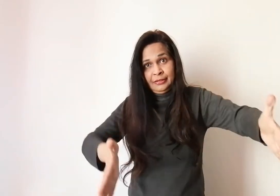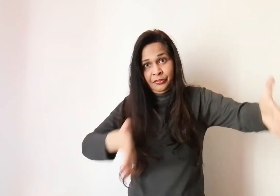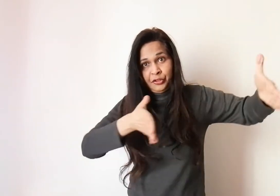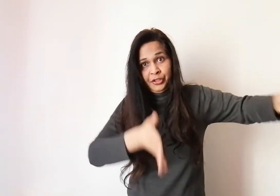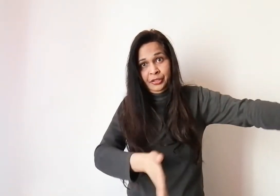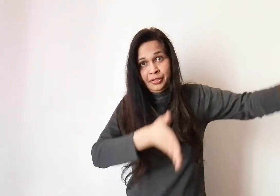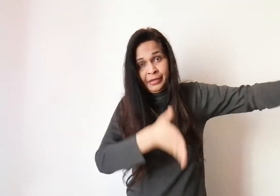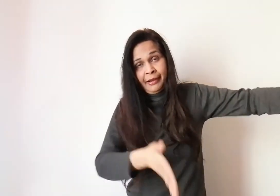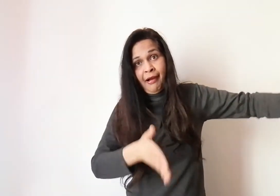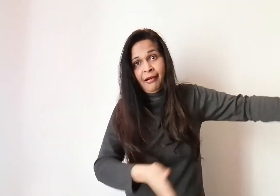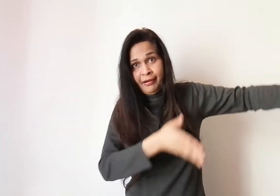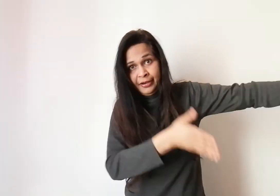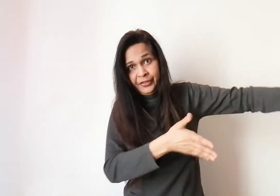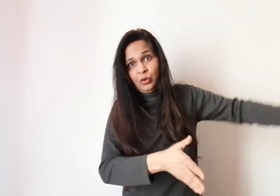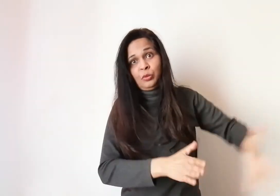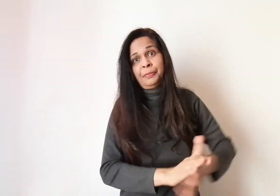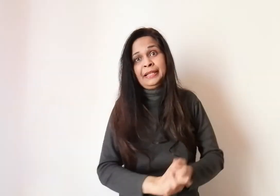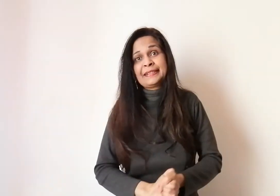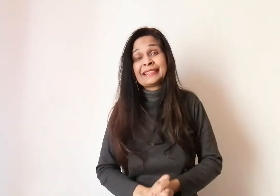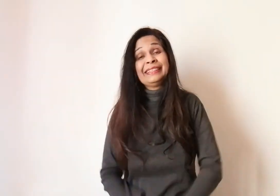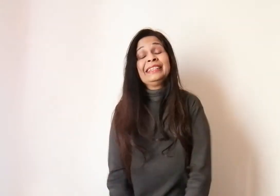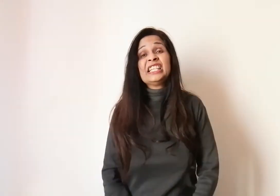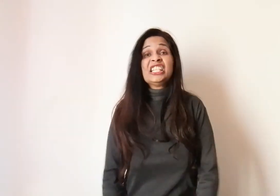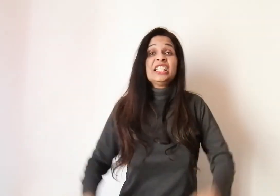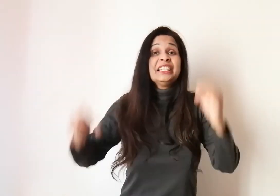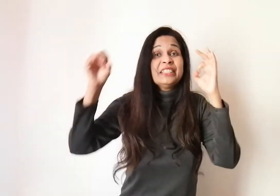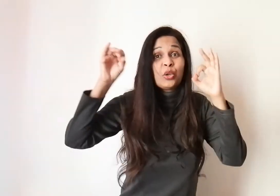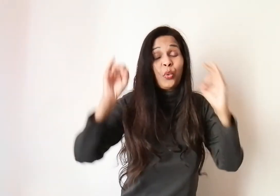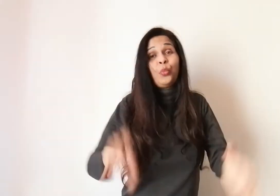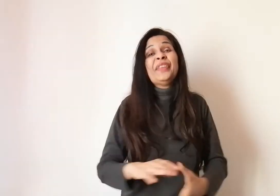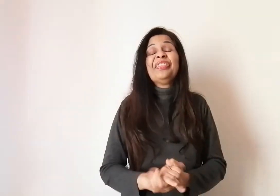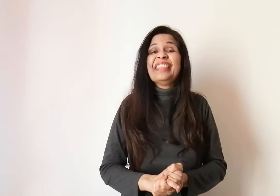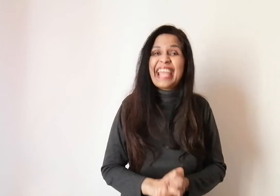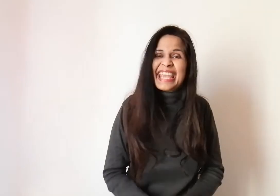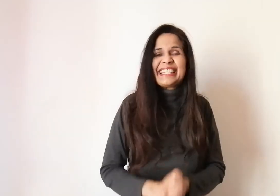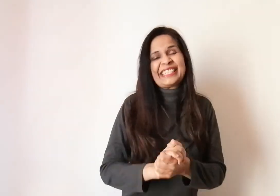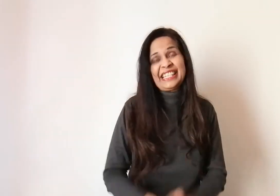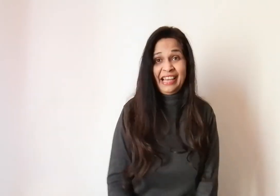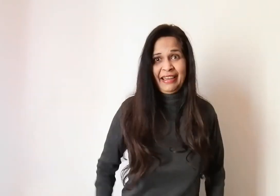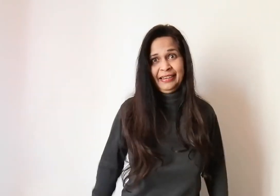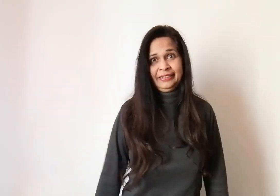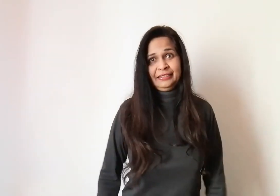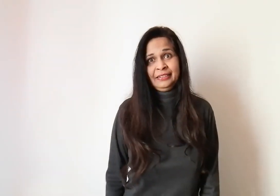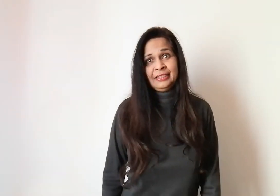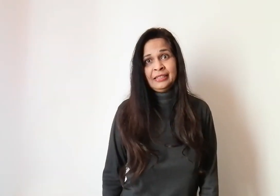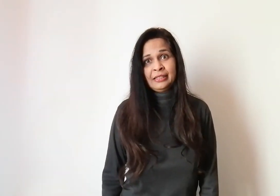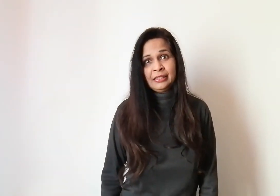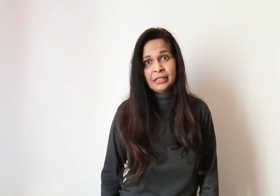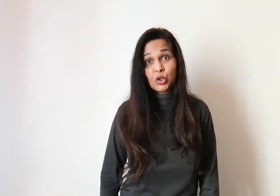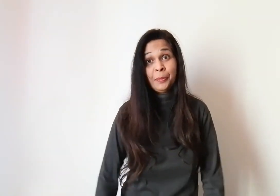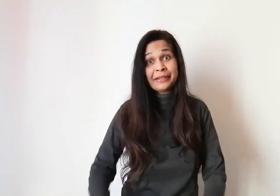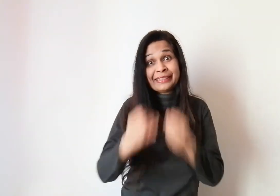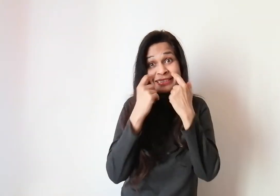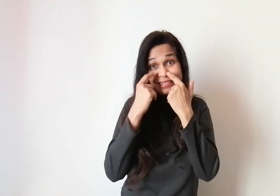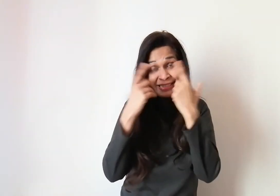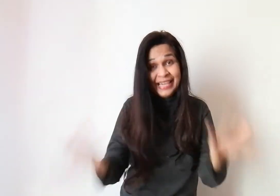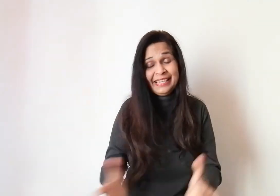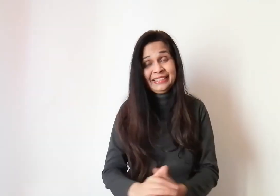And for the car have their own place. We need it in Guyana. Nobody not seen.